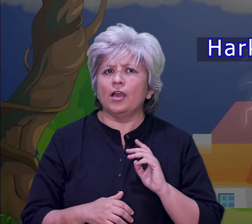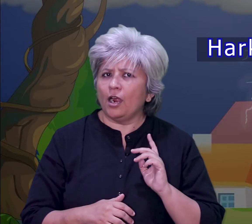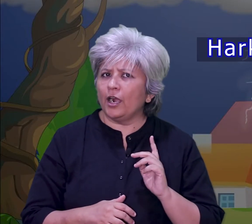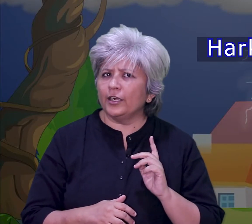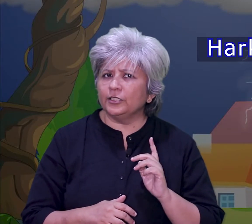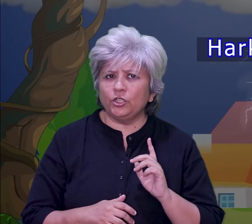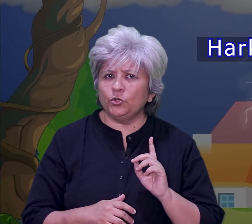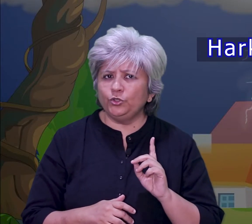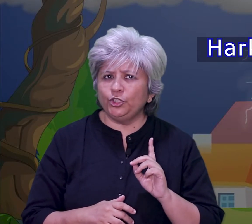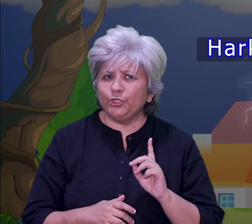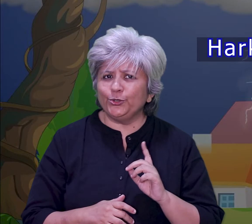Hark, don't you?